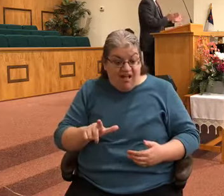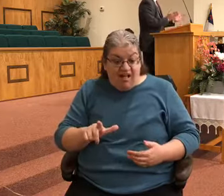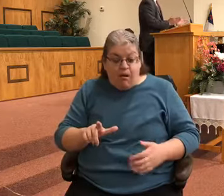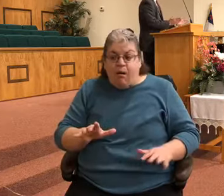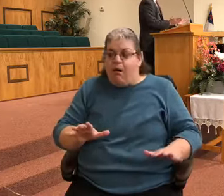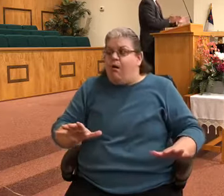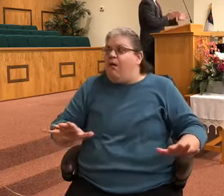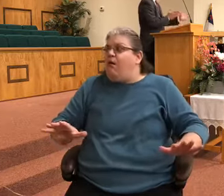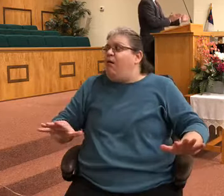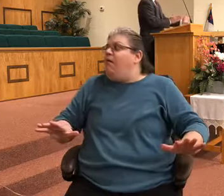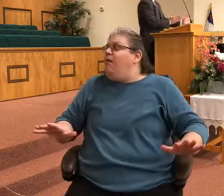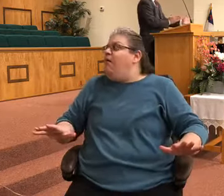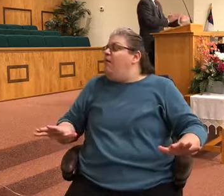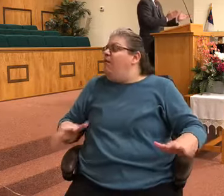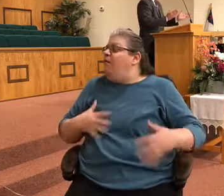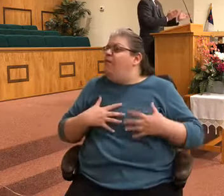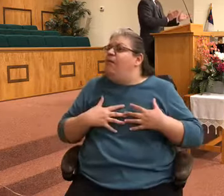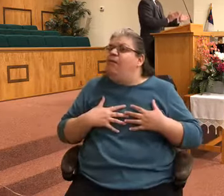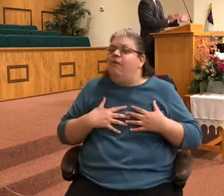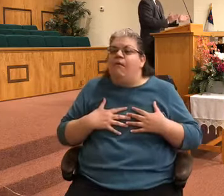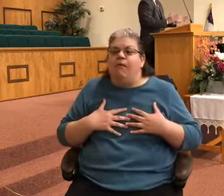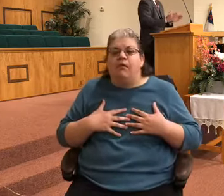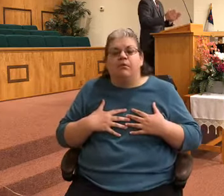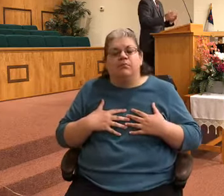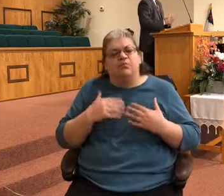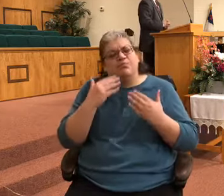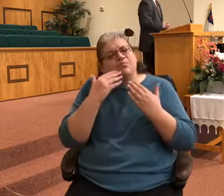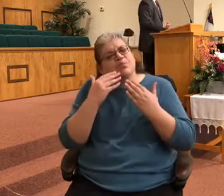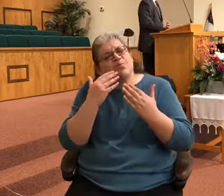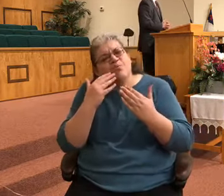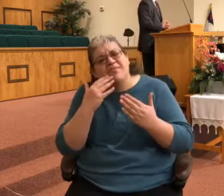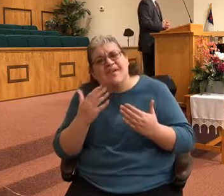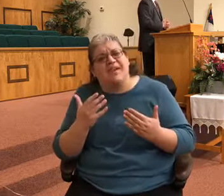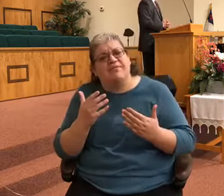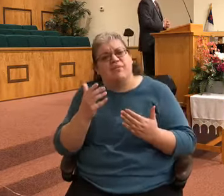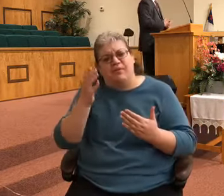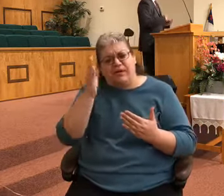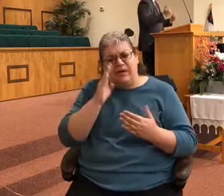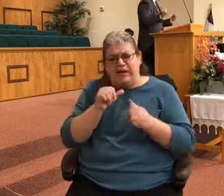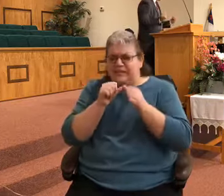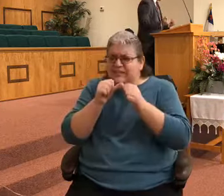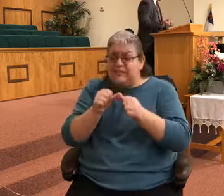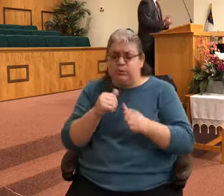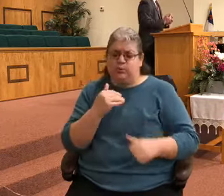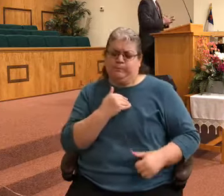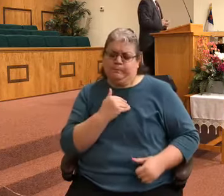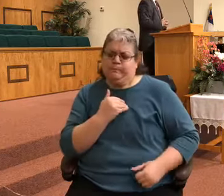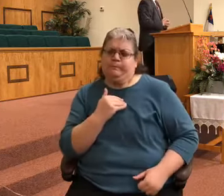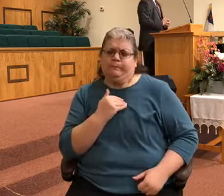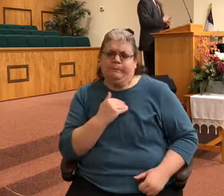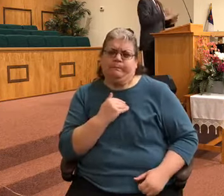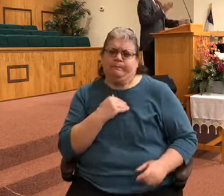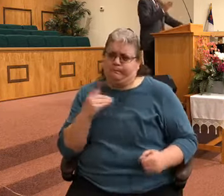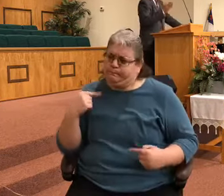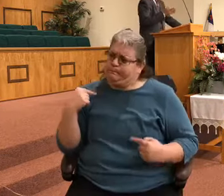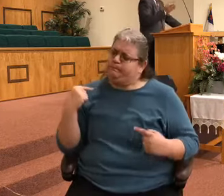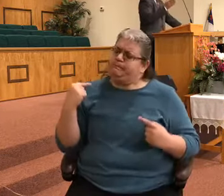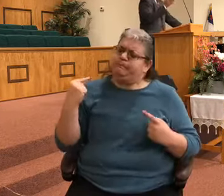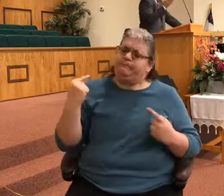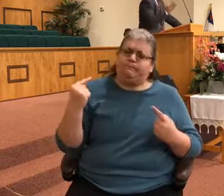I'm thankful that God continued to work during this time. He's continued to work in my life. He's continued to work in the life of